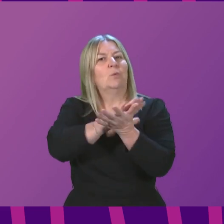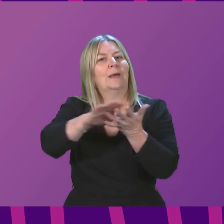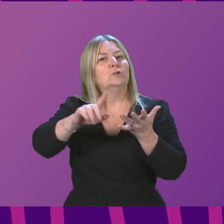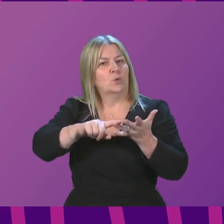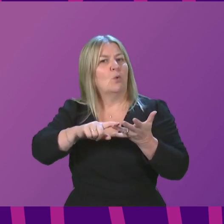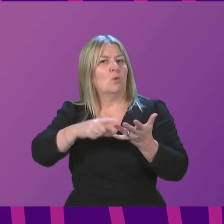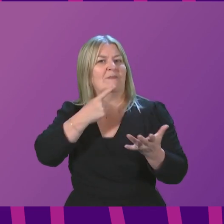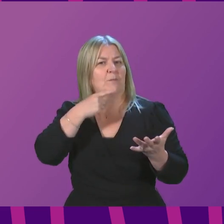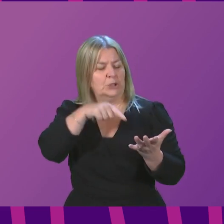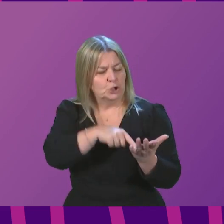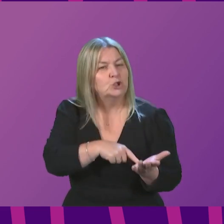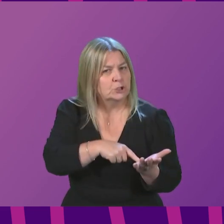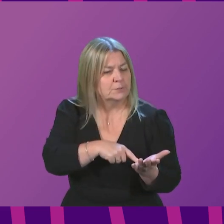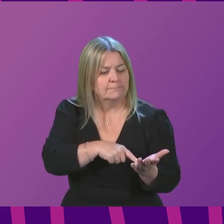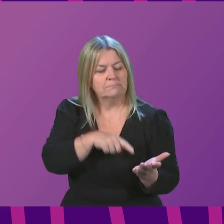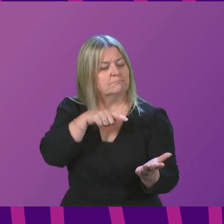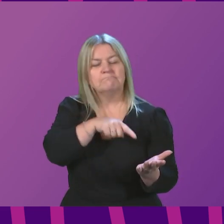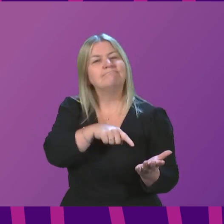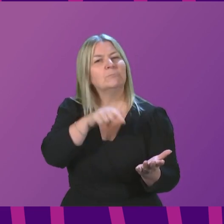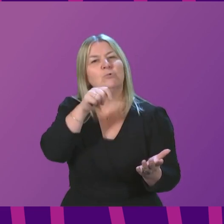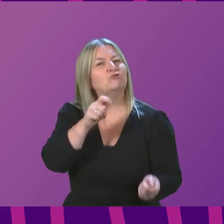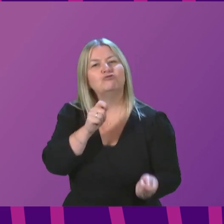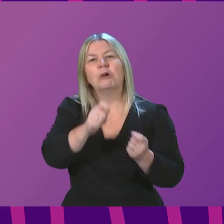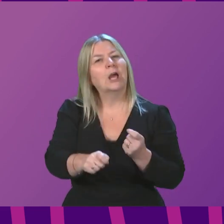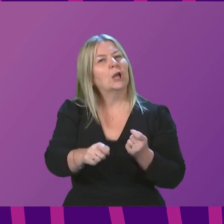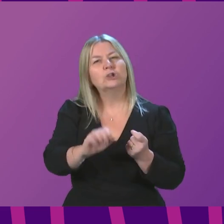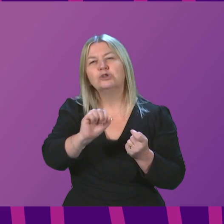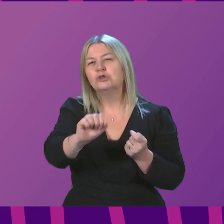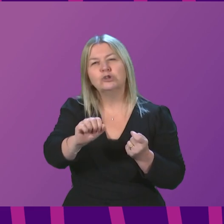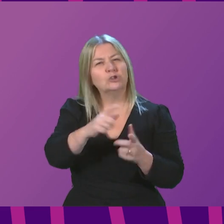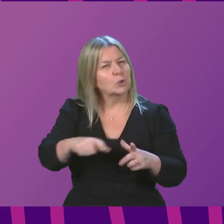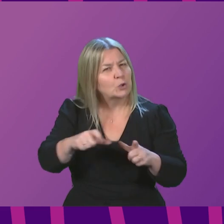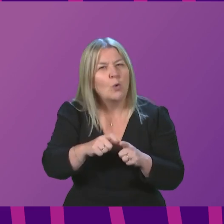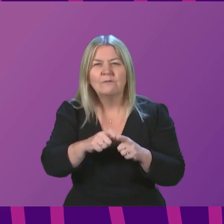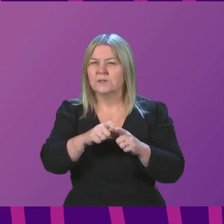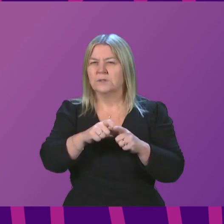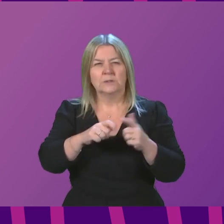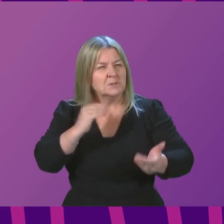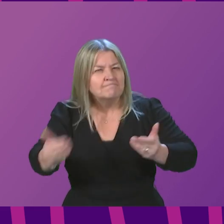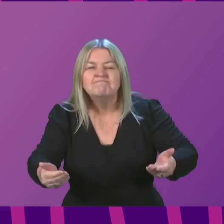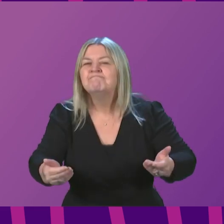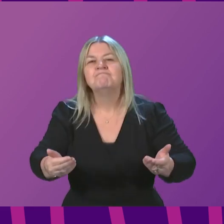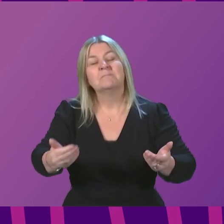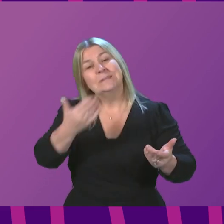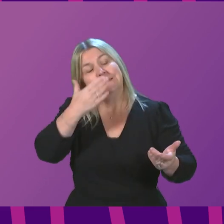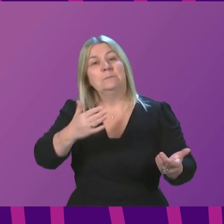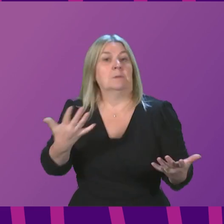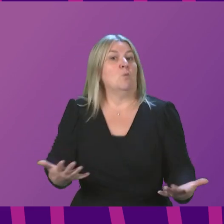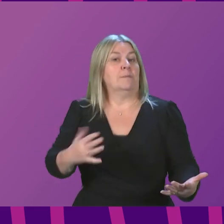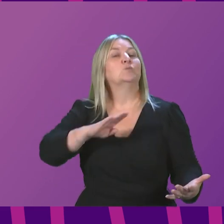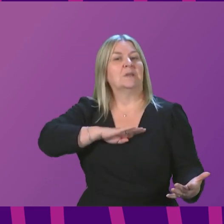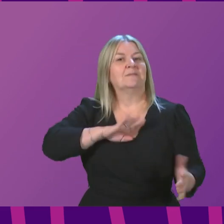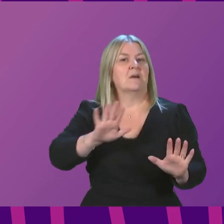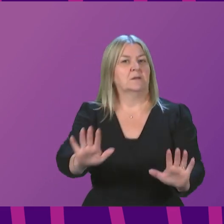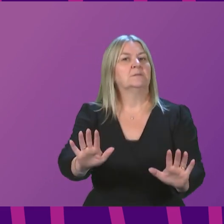that the WHO has not changed its position on the route of transmission of COVID-19. We are therefore satisfied at this stage that these areas are